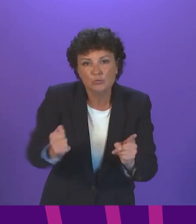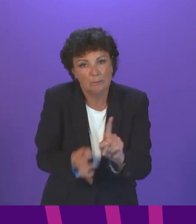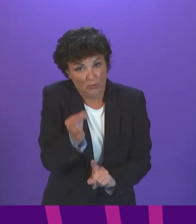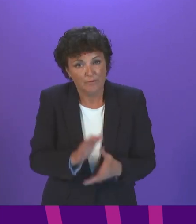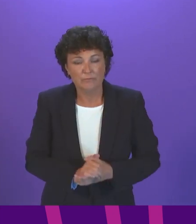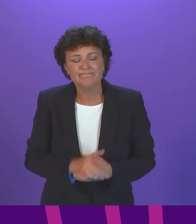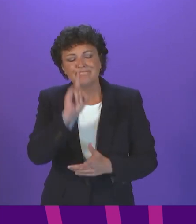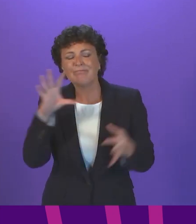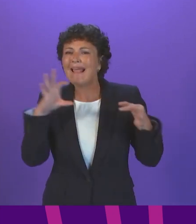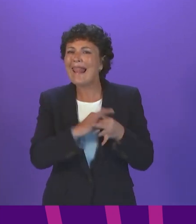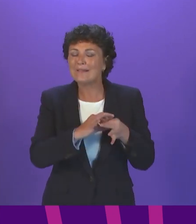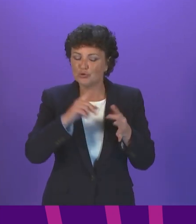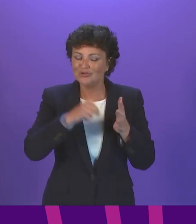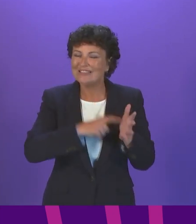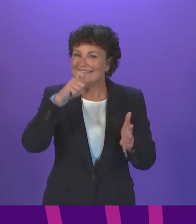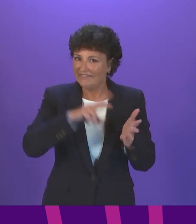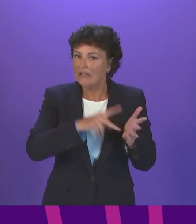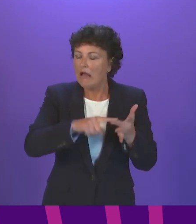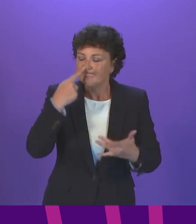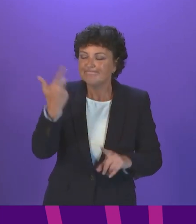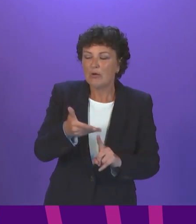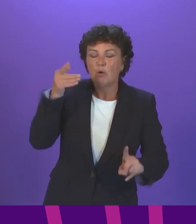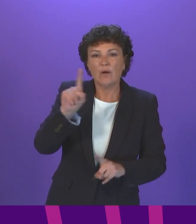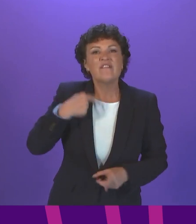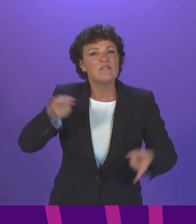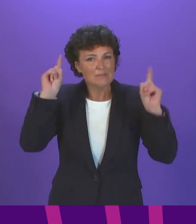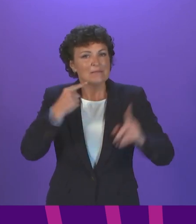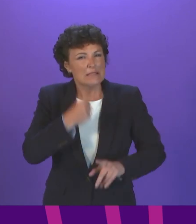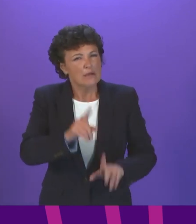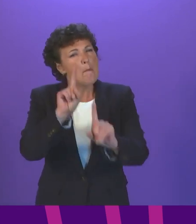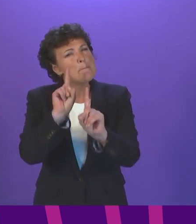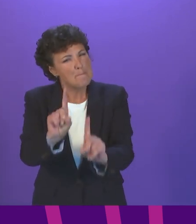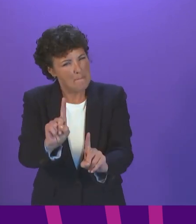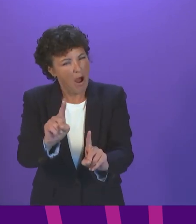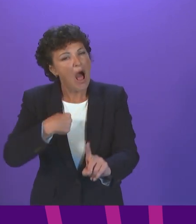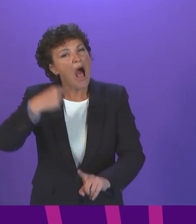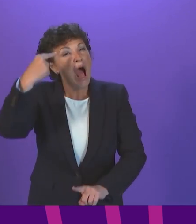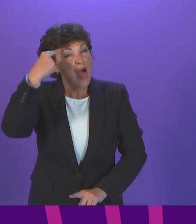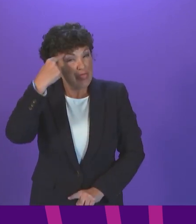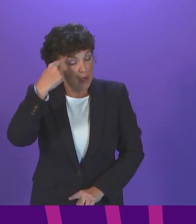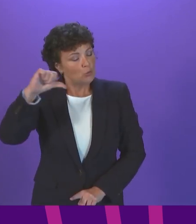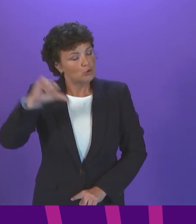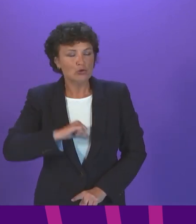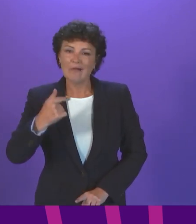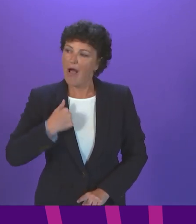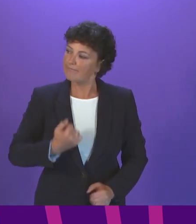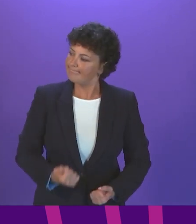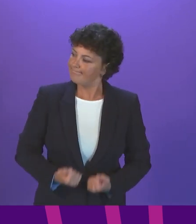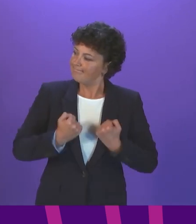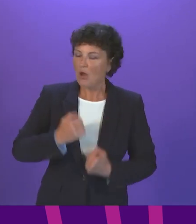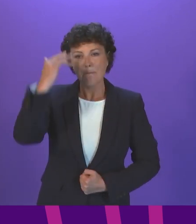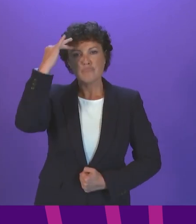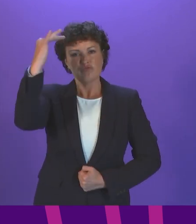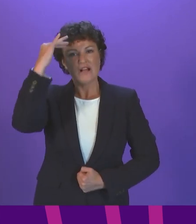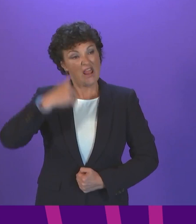I recognise what the First Minister says today, but I think we should have the principle for any 12 to 15-year-old who wants the vaccine.